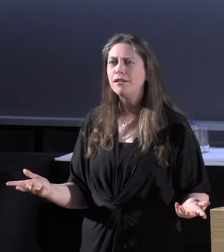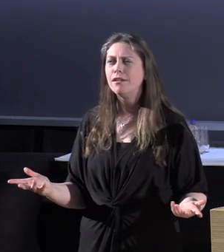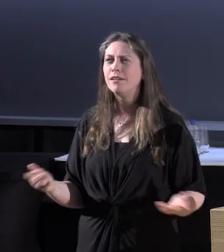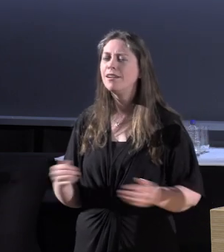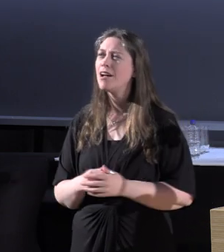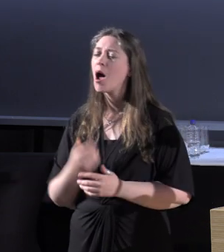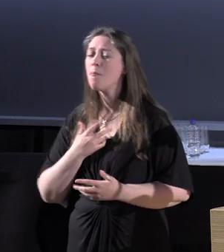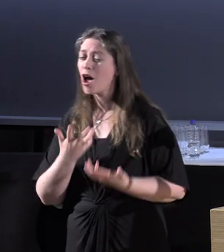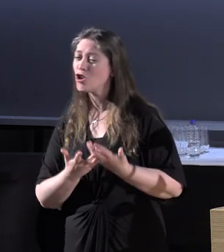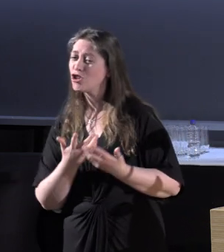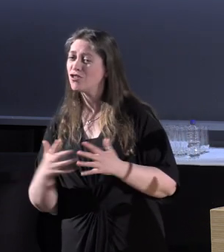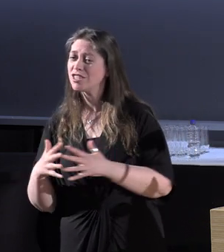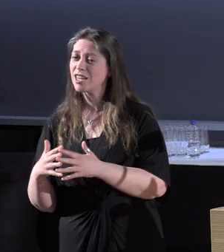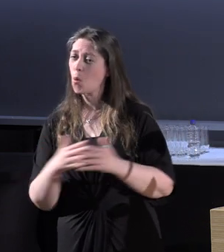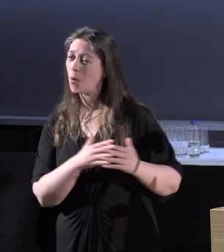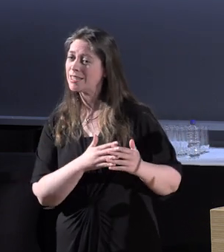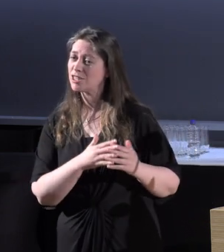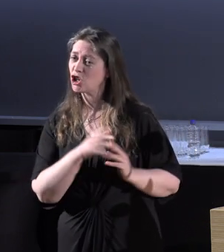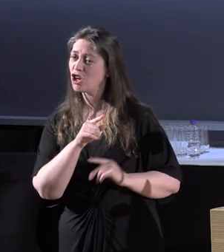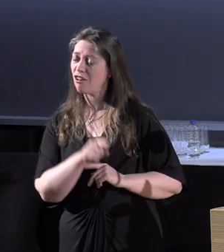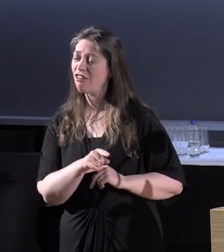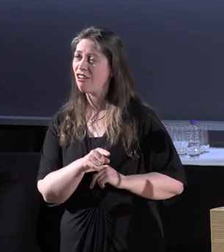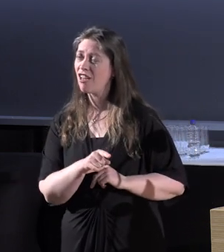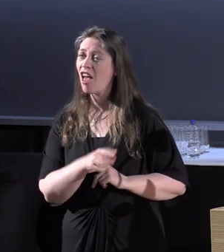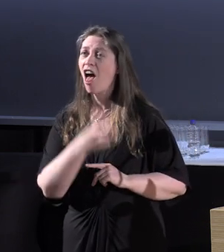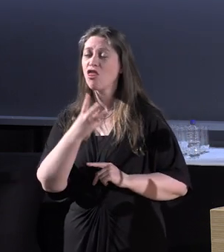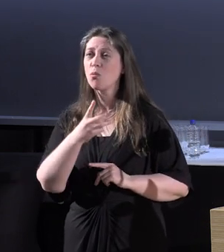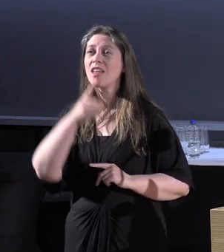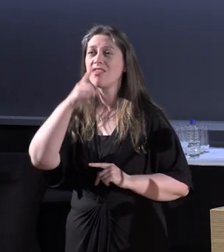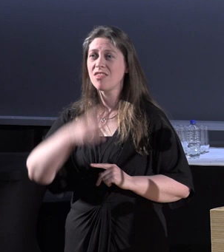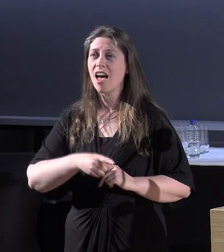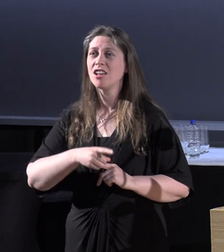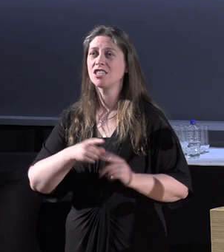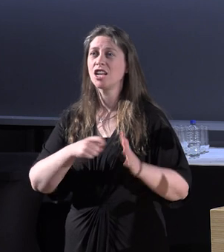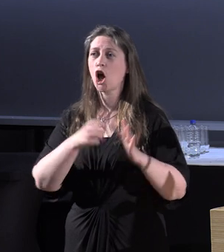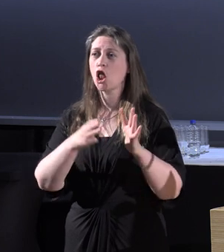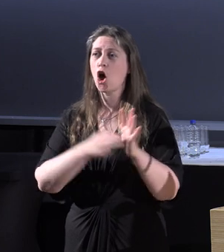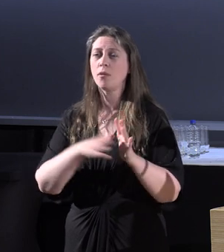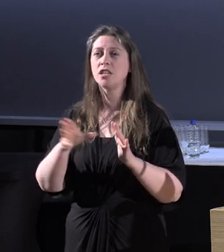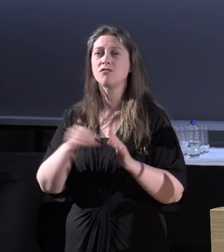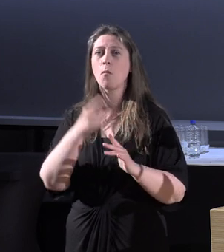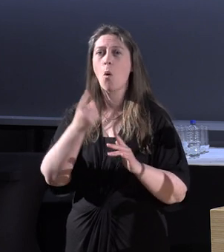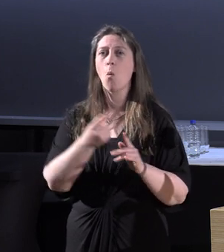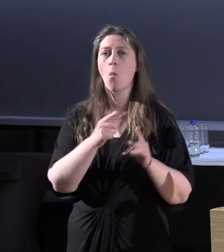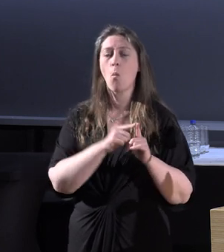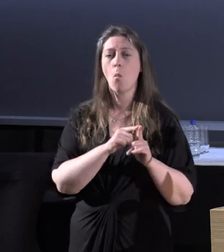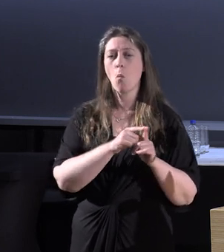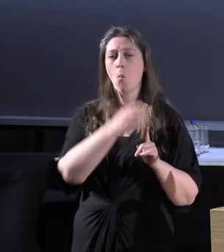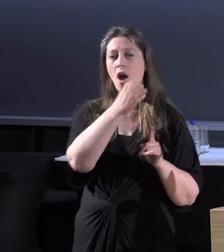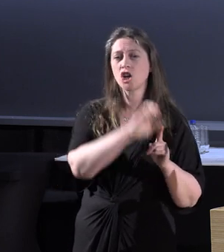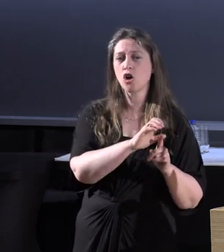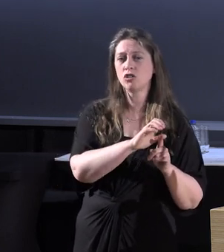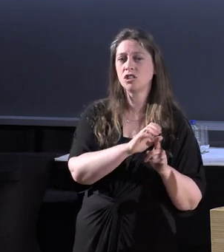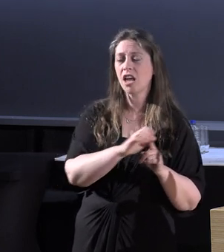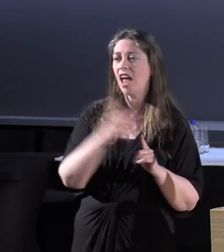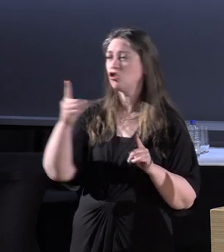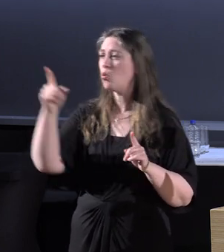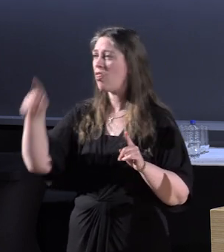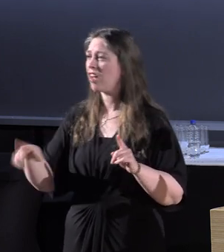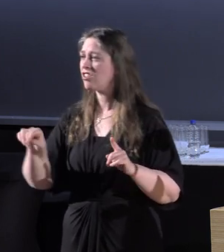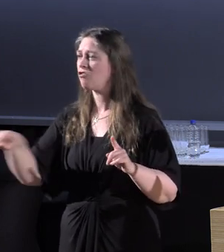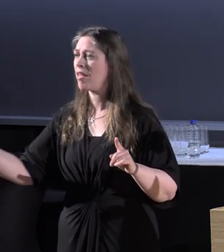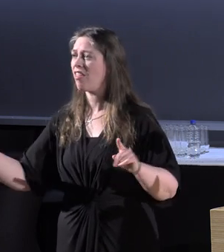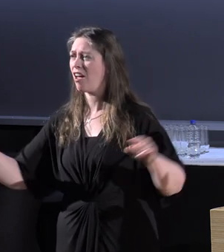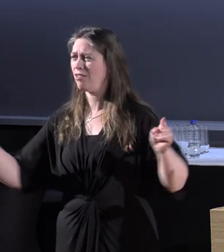university, Western, is actually 3,000 kilometers from one coast and 2,000 kilometers from the other.